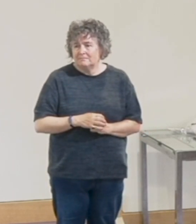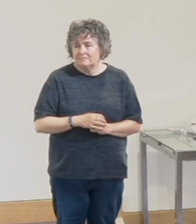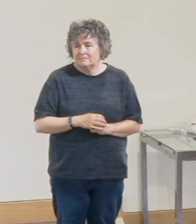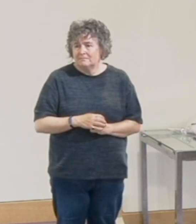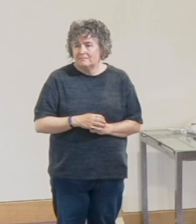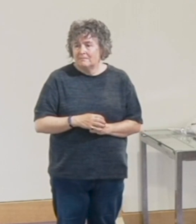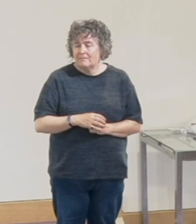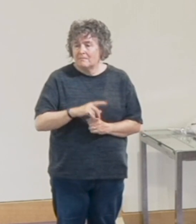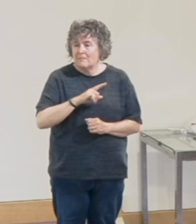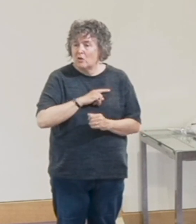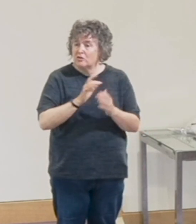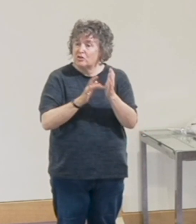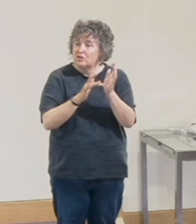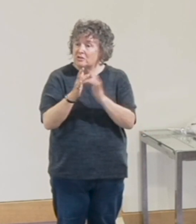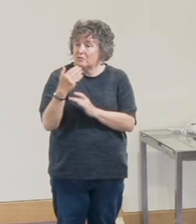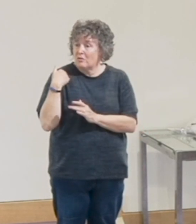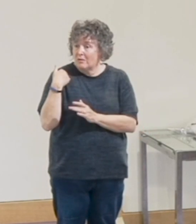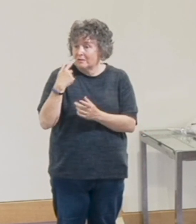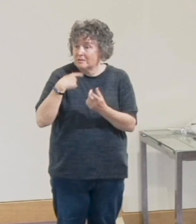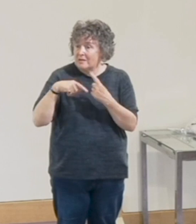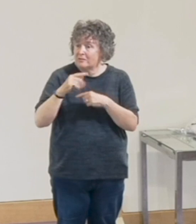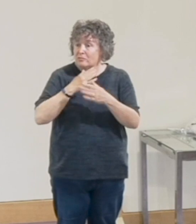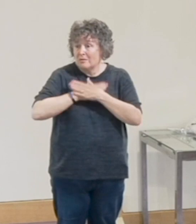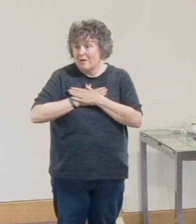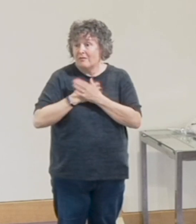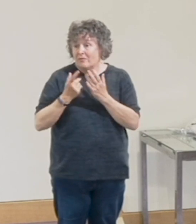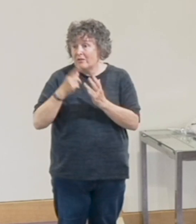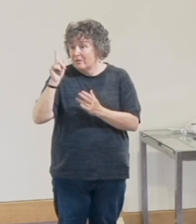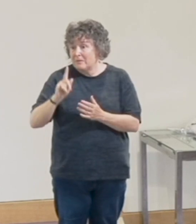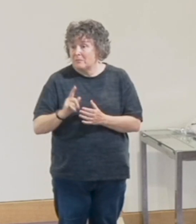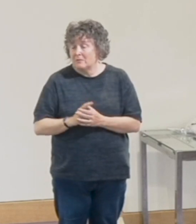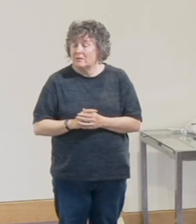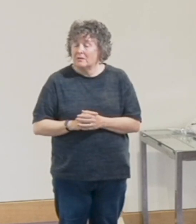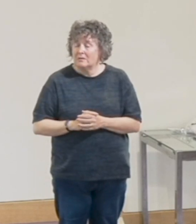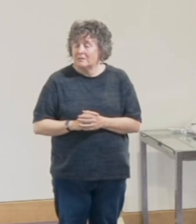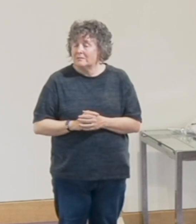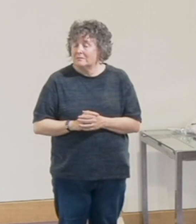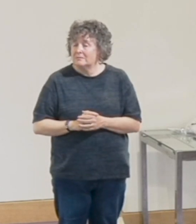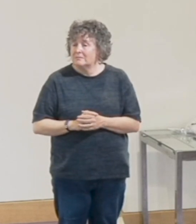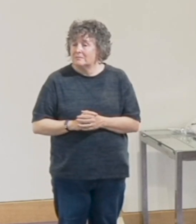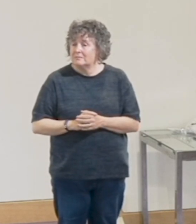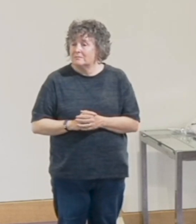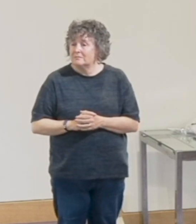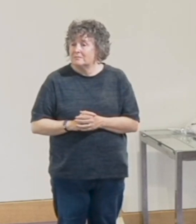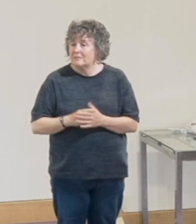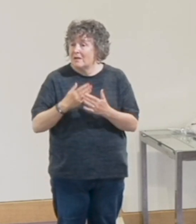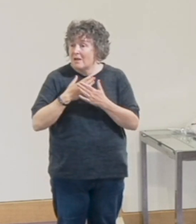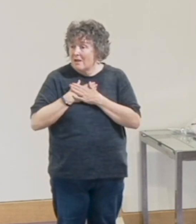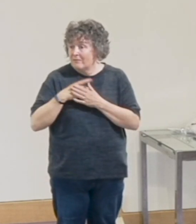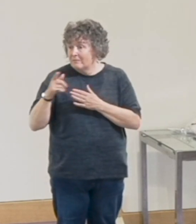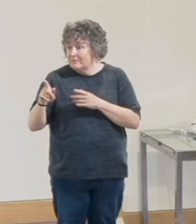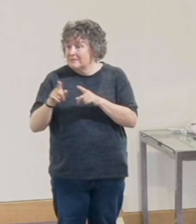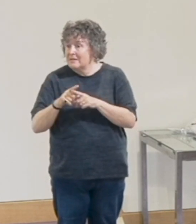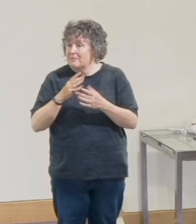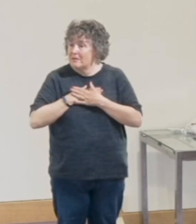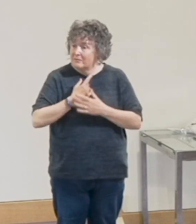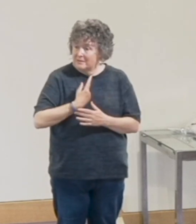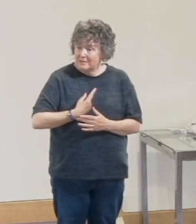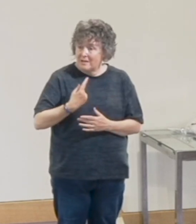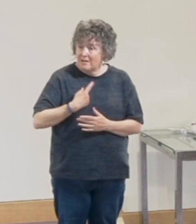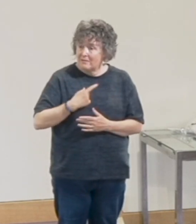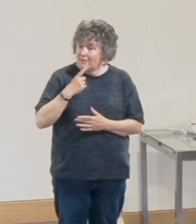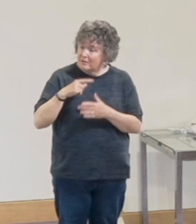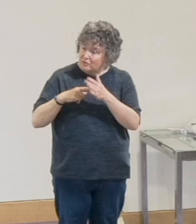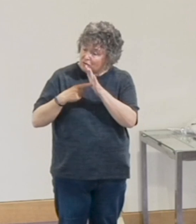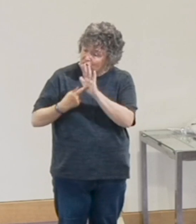I did it because Jesus calls us to love others as ourself. And in this way I could show